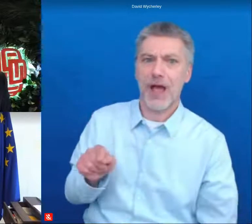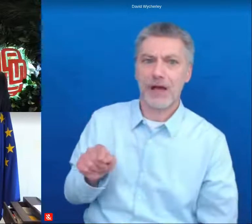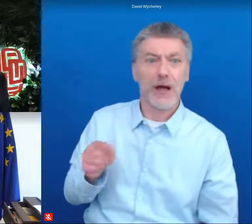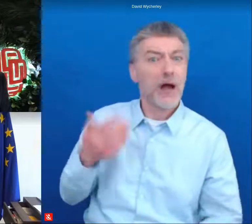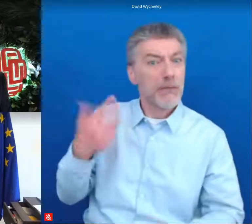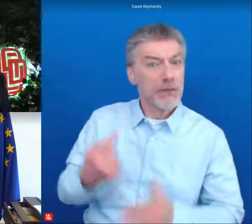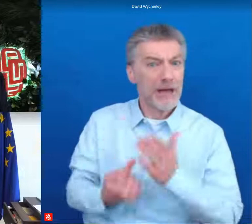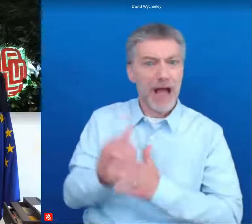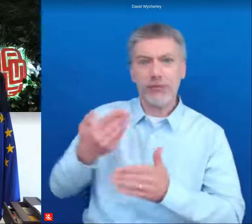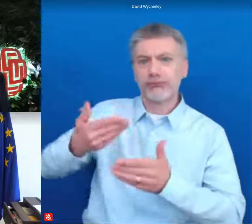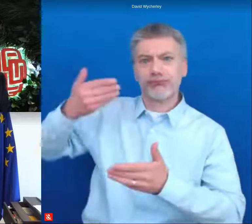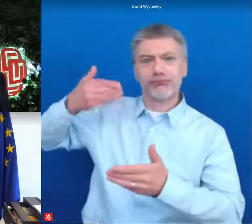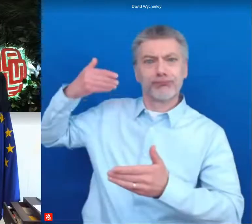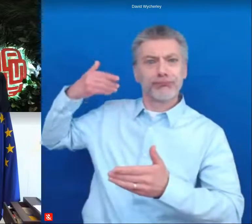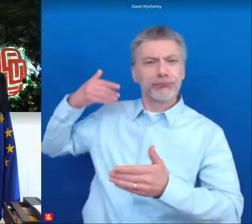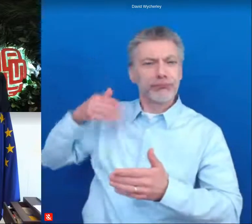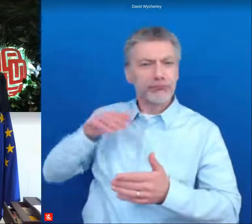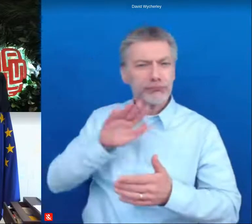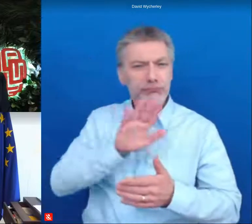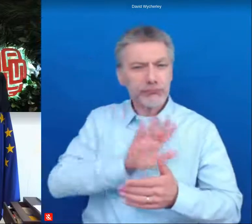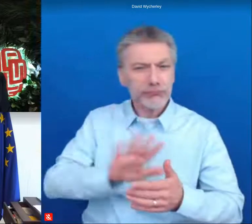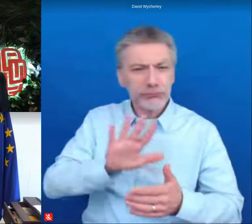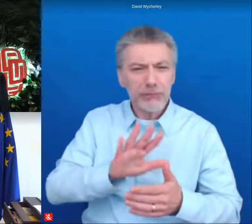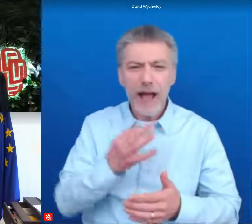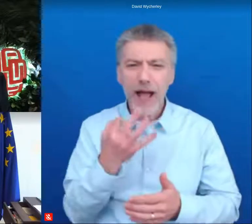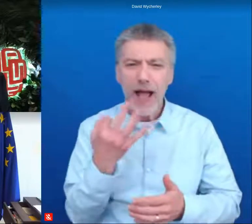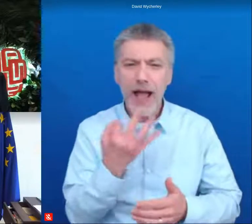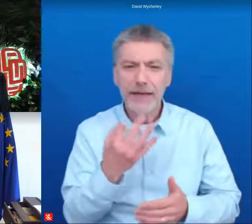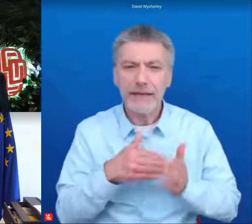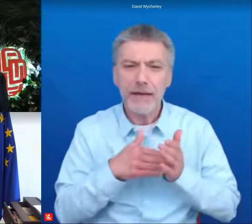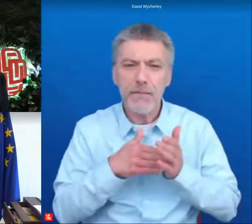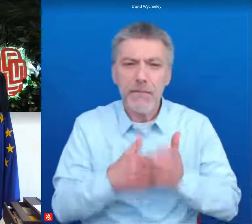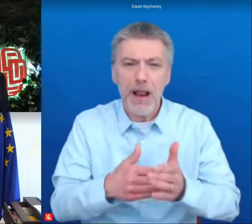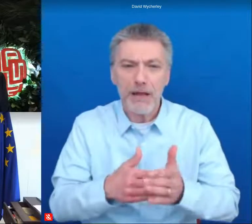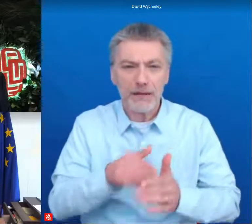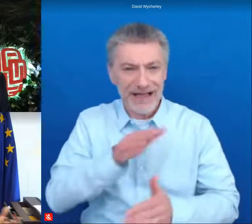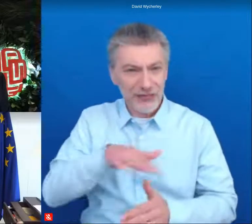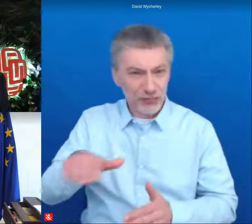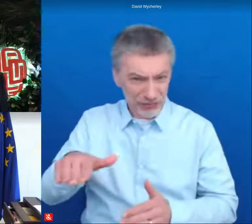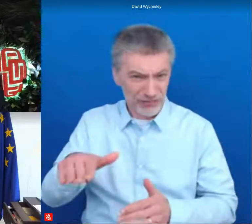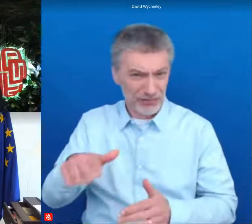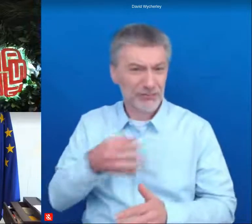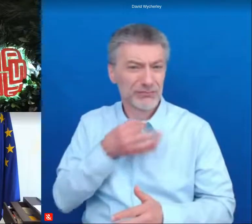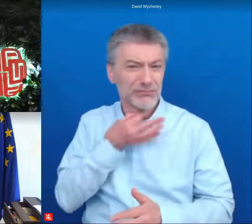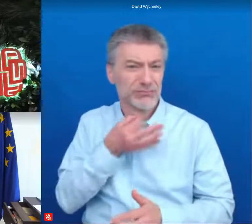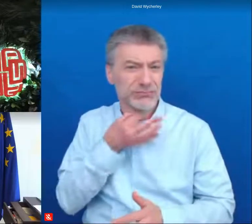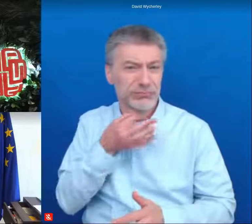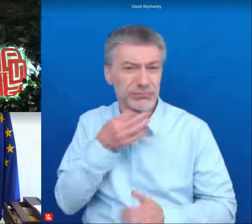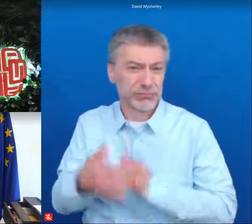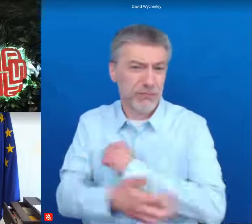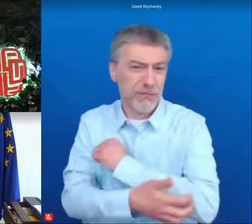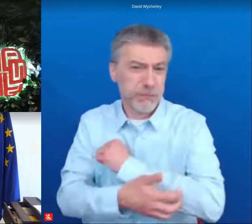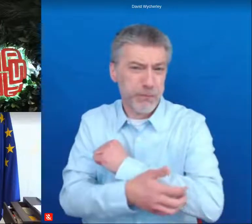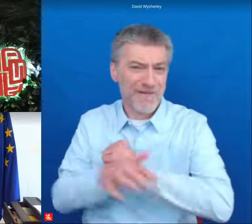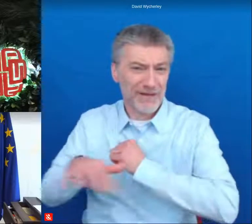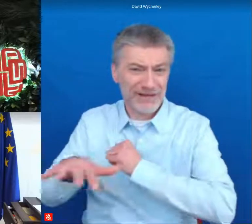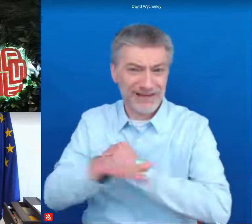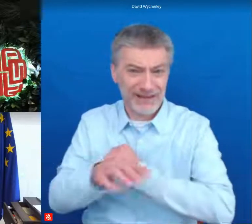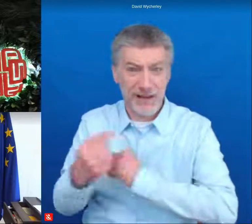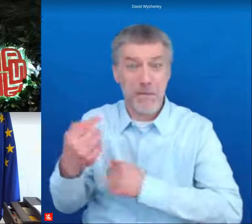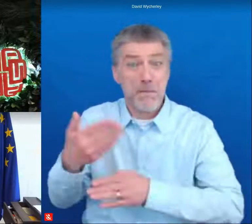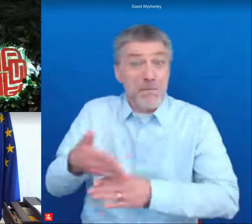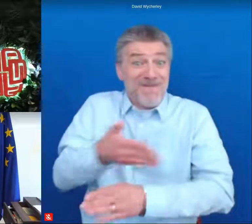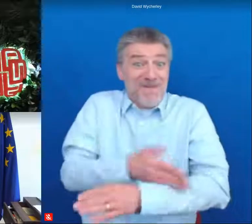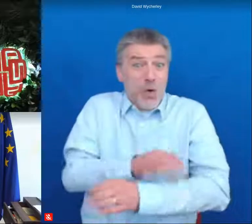had 18 million children in risk of poverty can you imagine what the figure is now